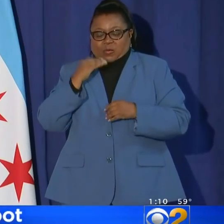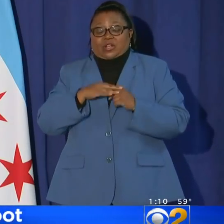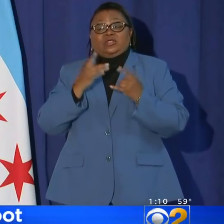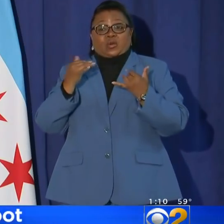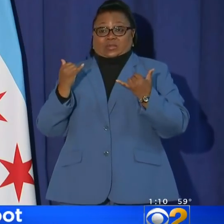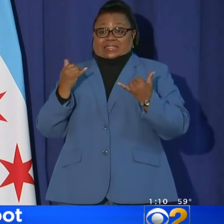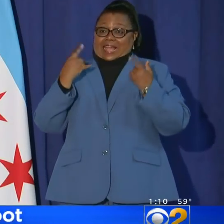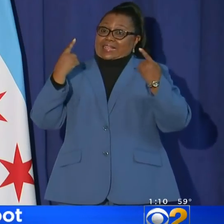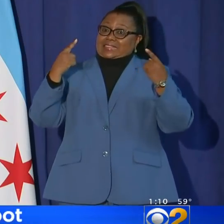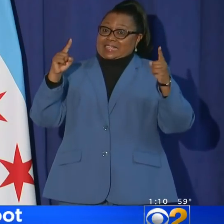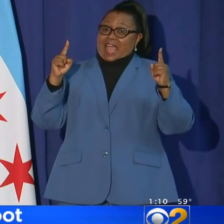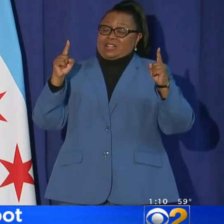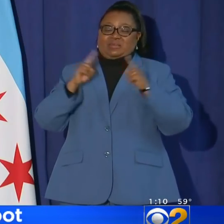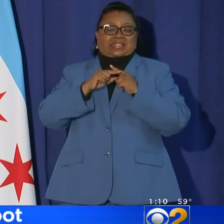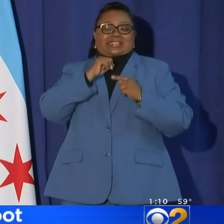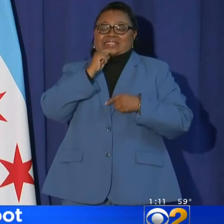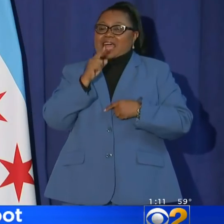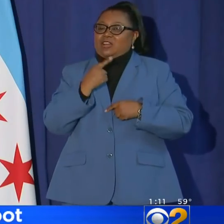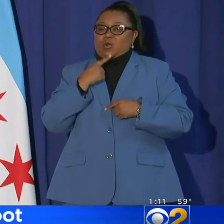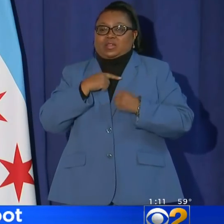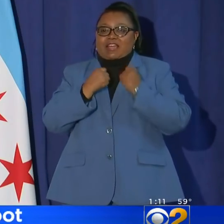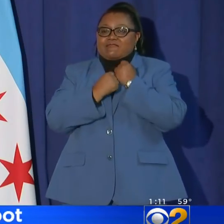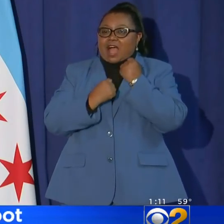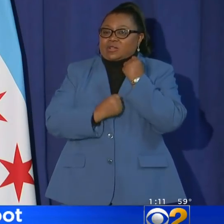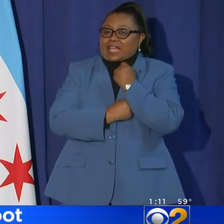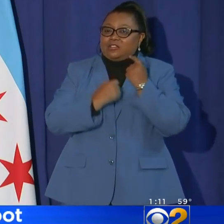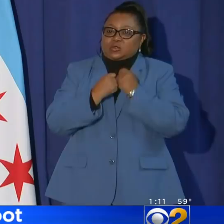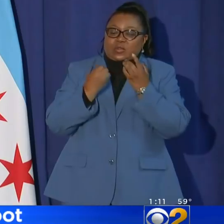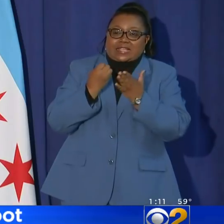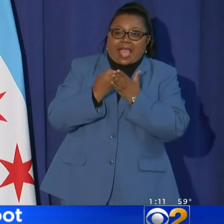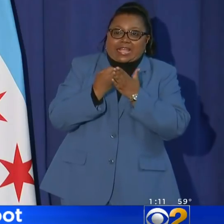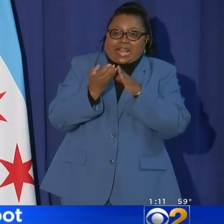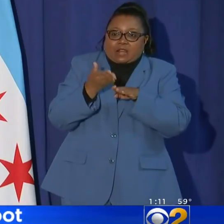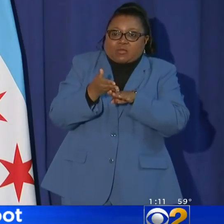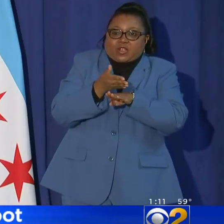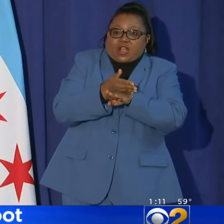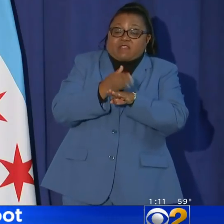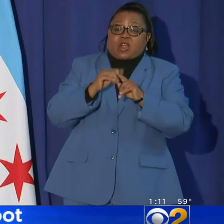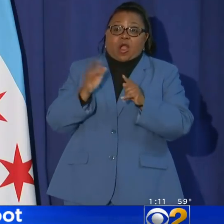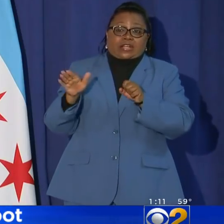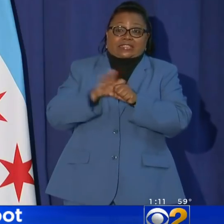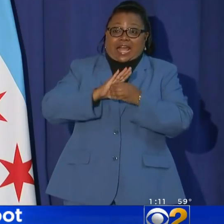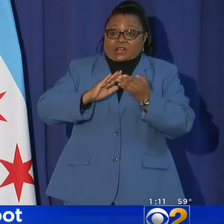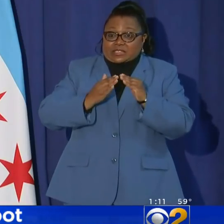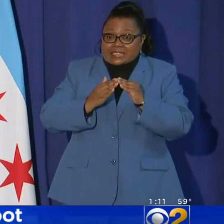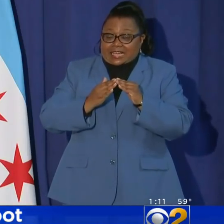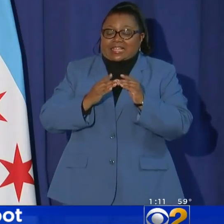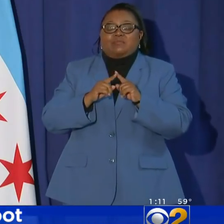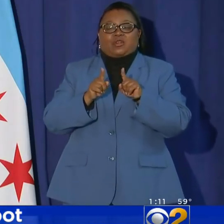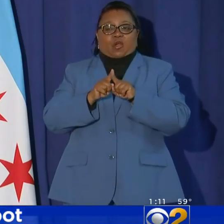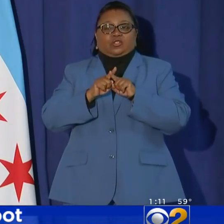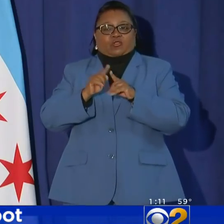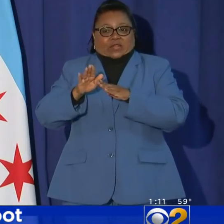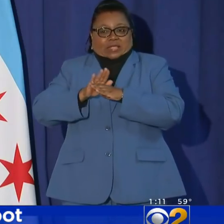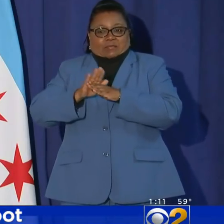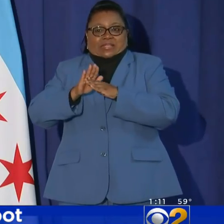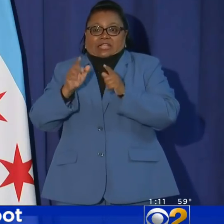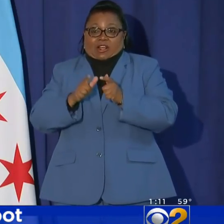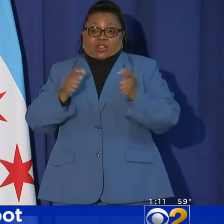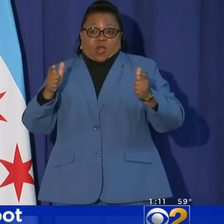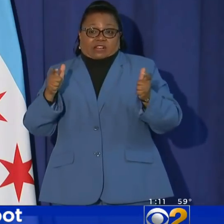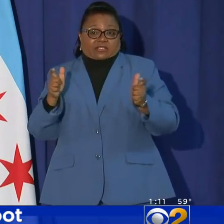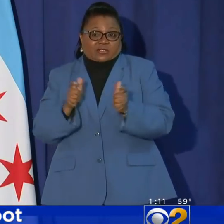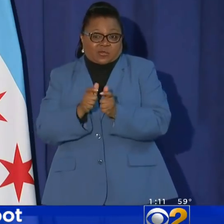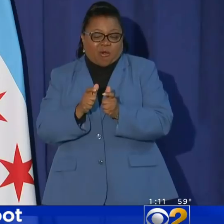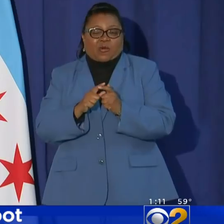So today's announcement is not only foundational to the economic recovery of our entire city but also for the businesses large and